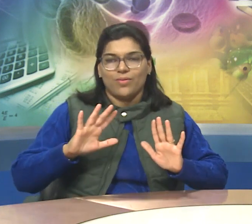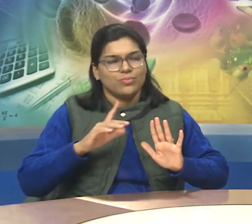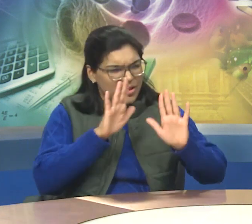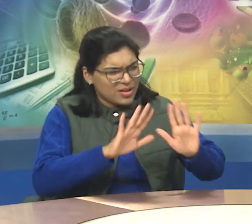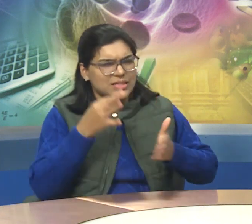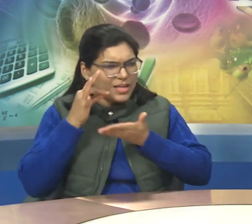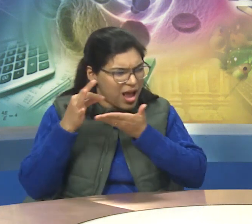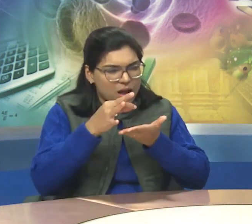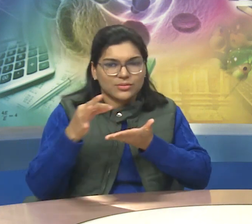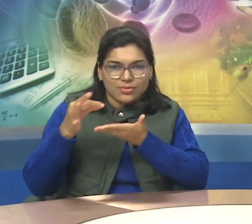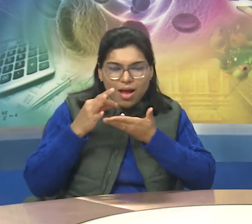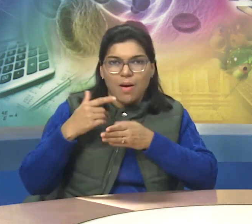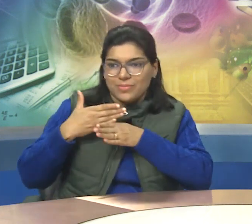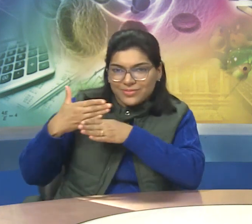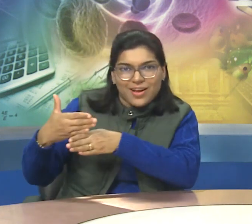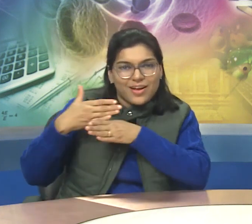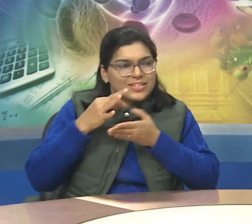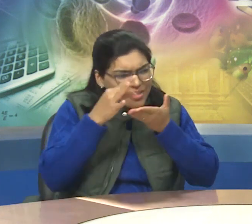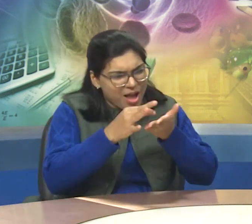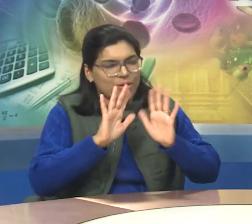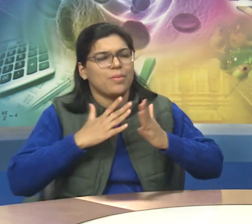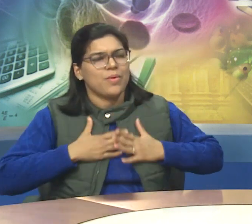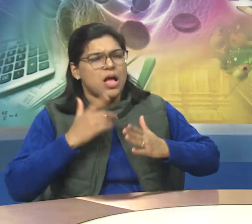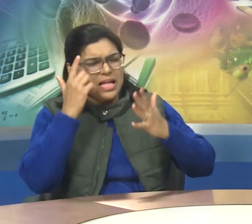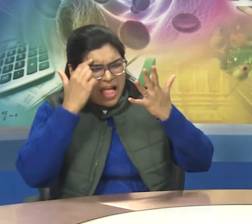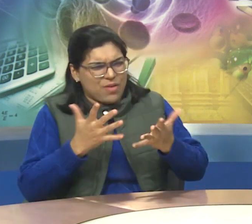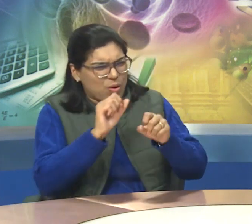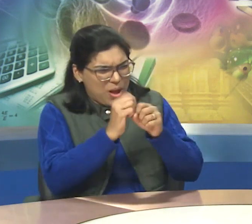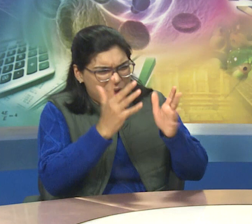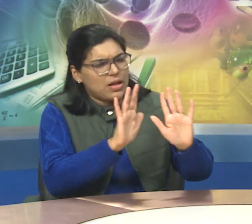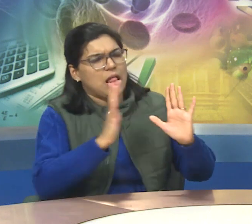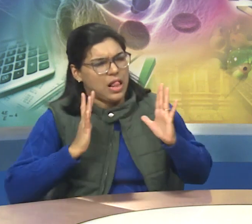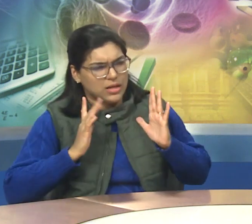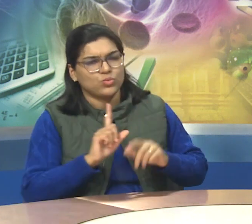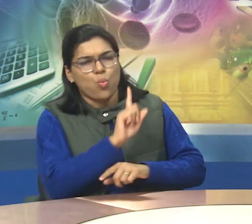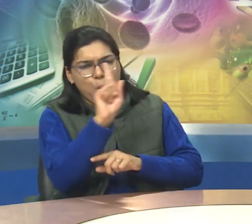love and brotherhood